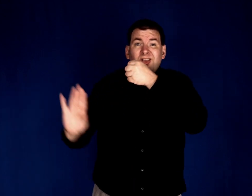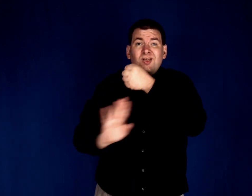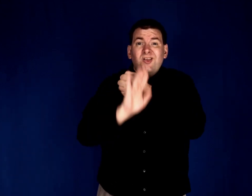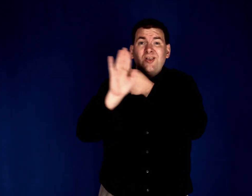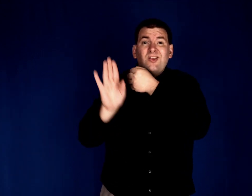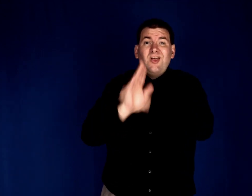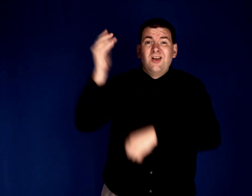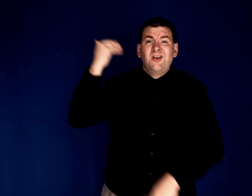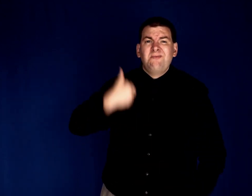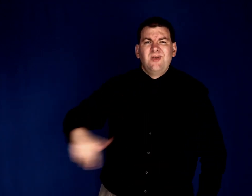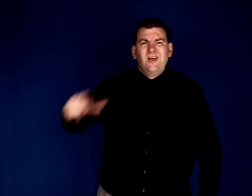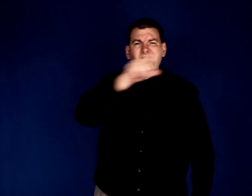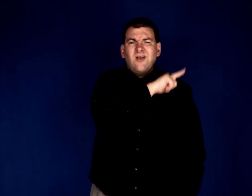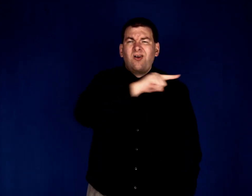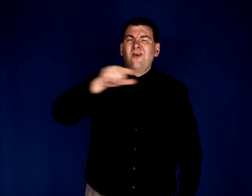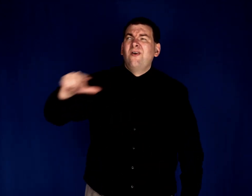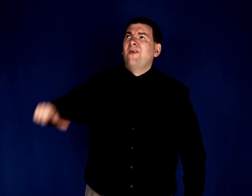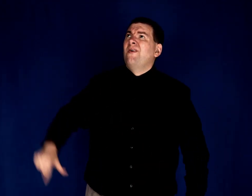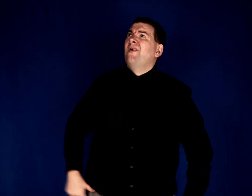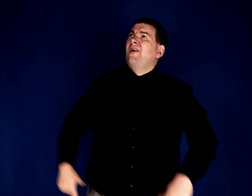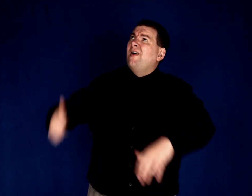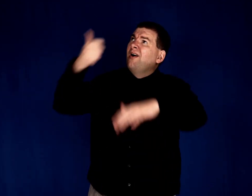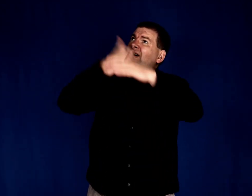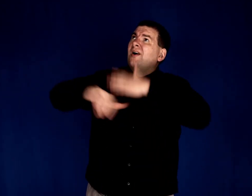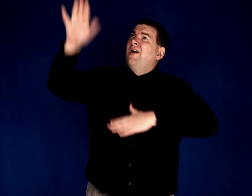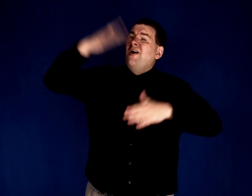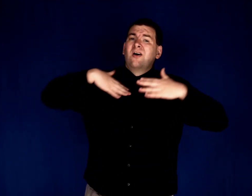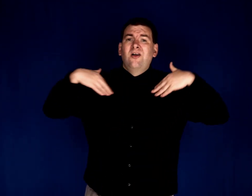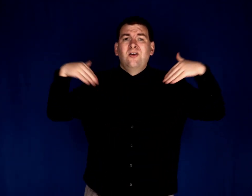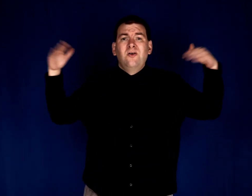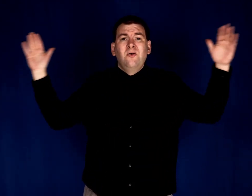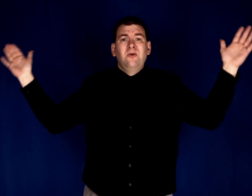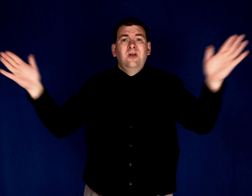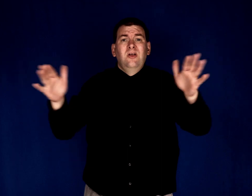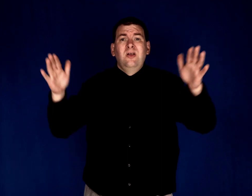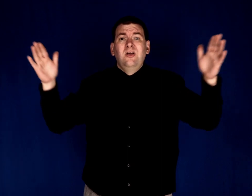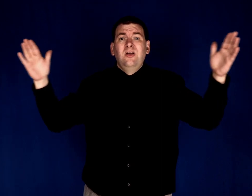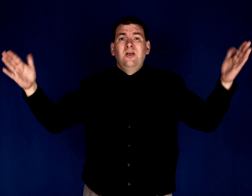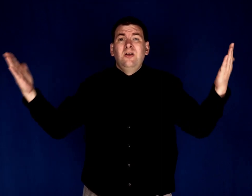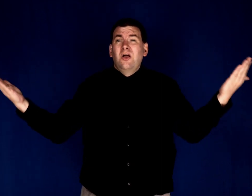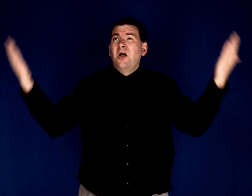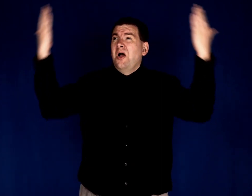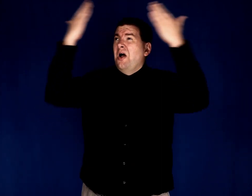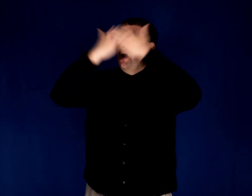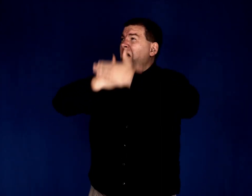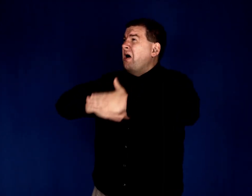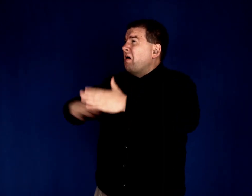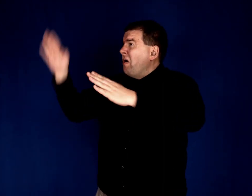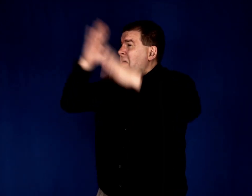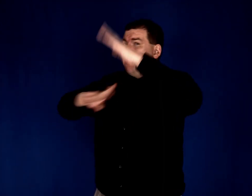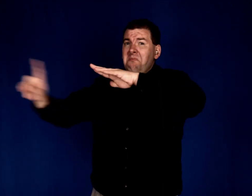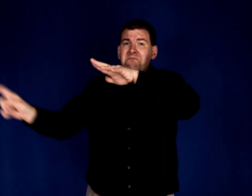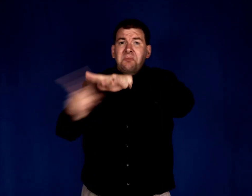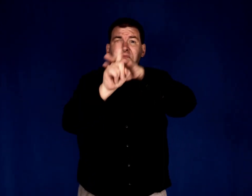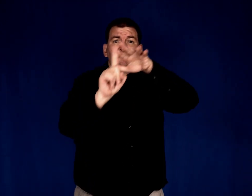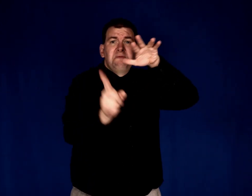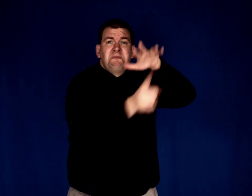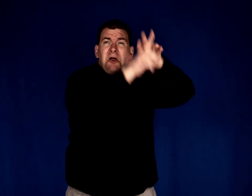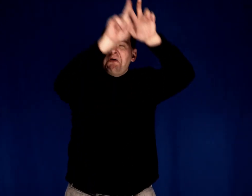Shelter me, Lord, underneath your wings, dark water rise and thunder